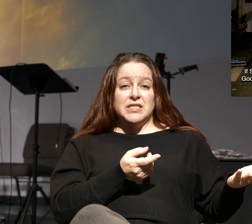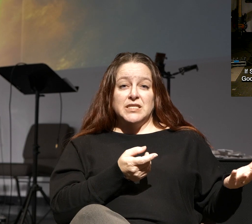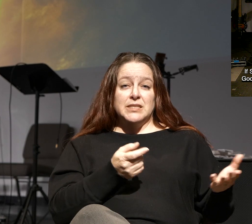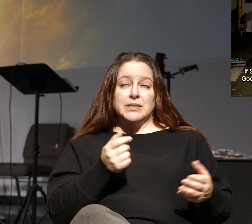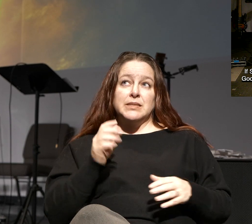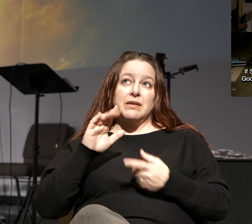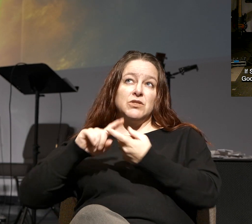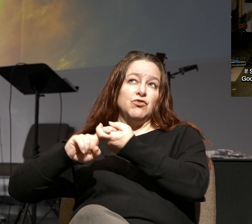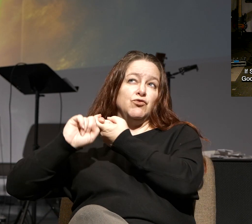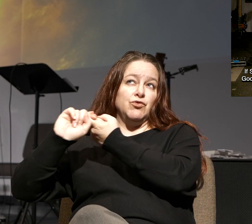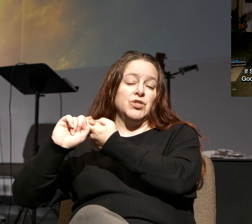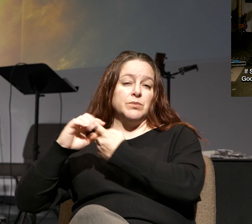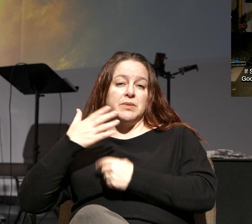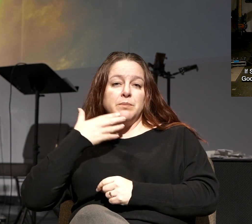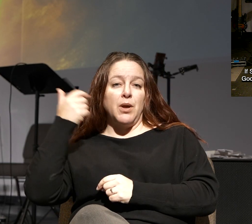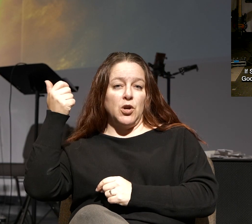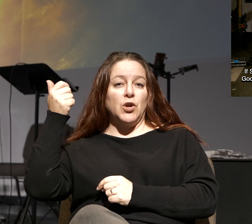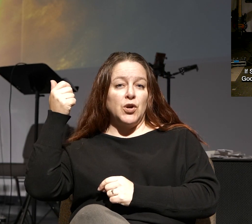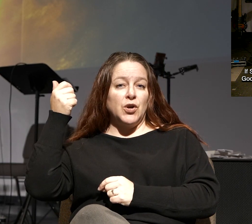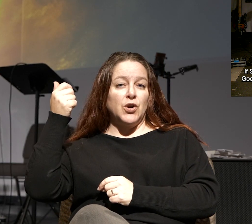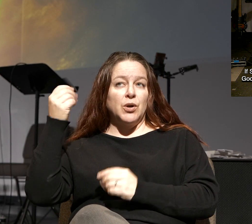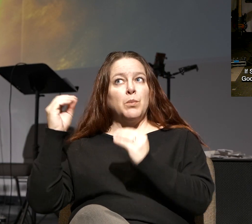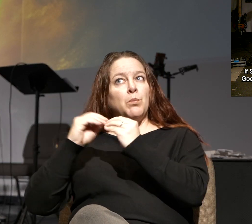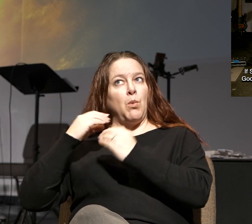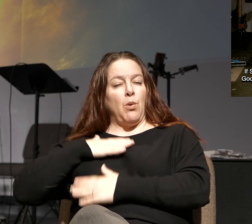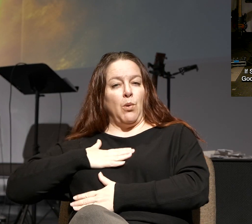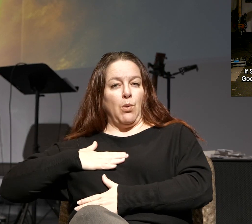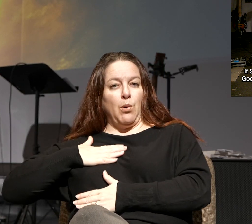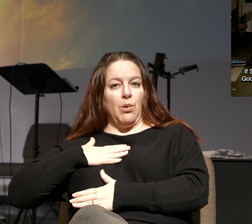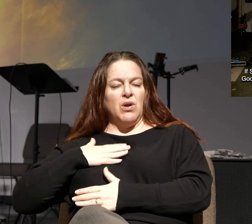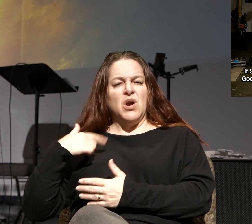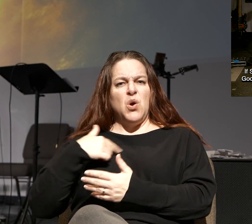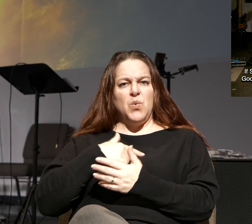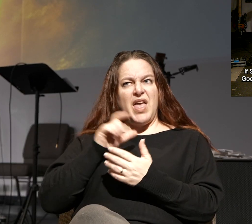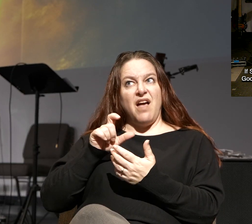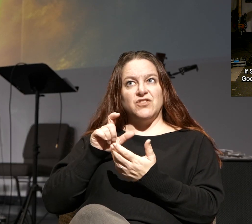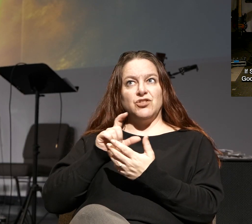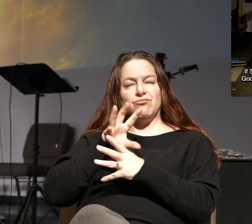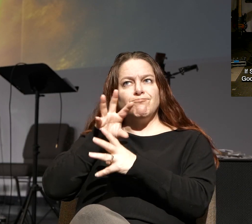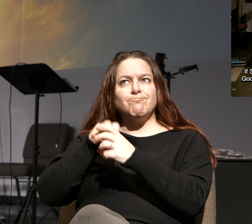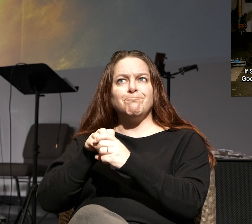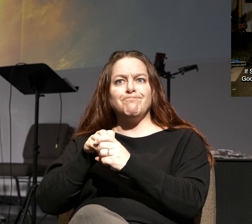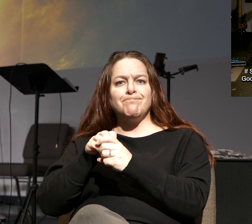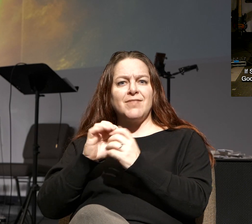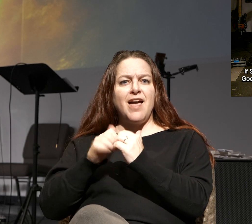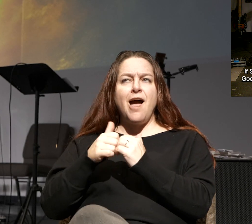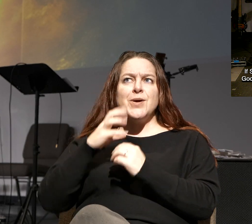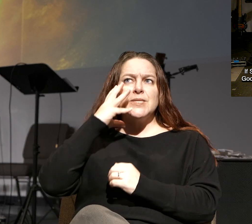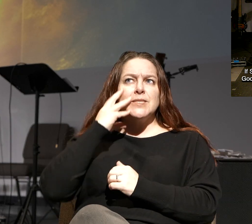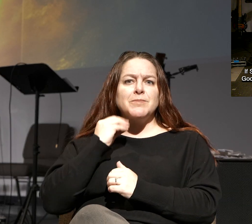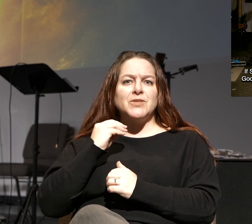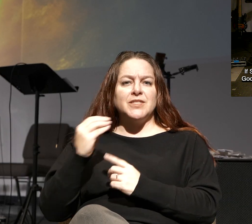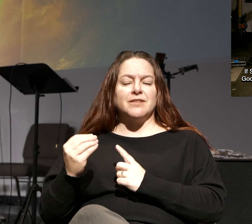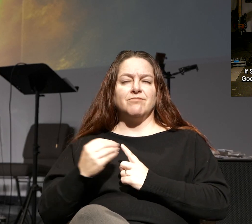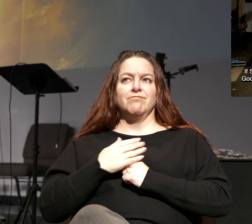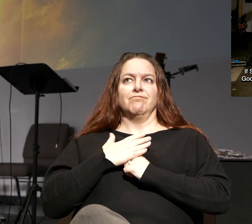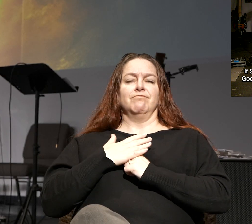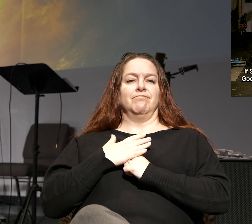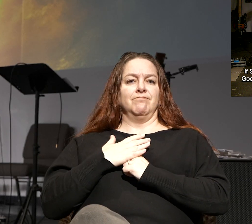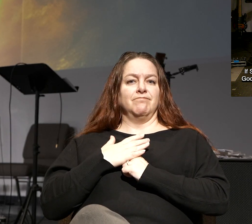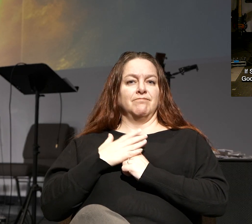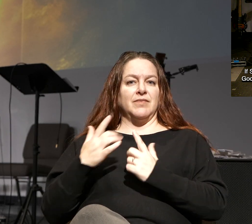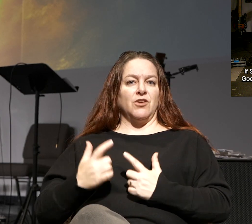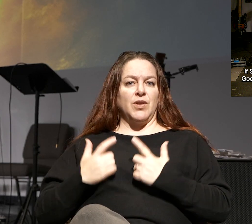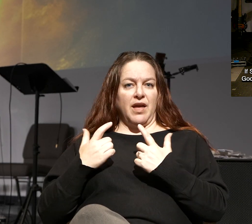That's a fact. So we've got to learn how to tap into that. So how do we experience that in our life? And so